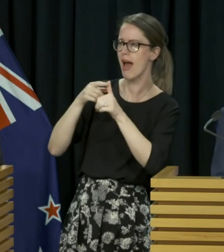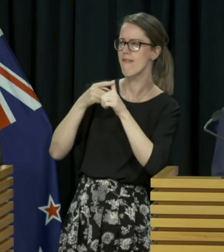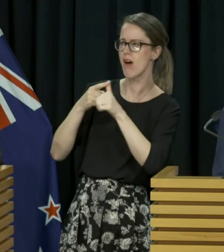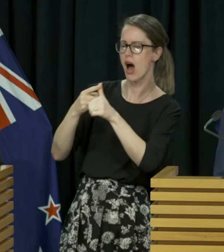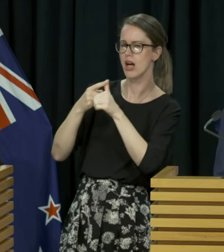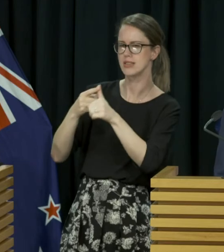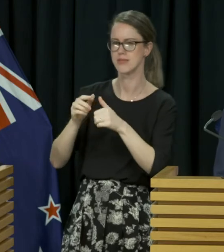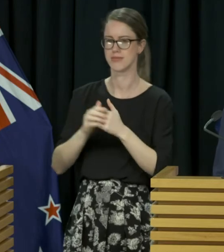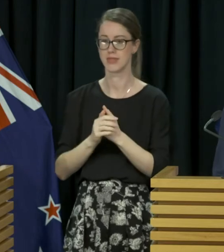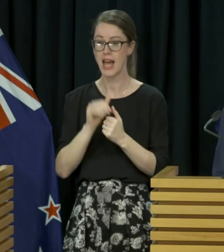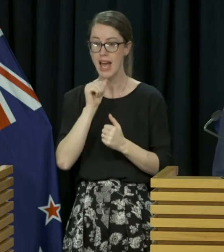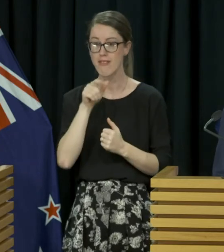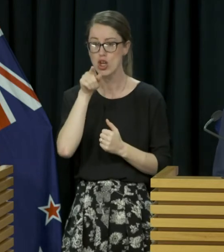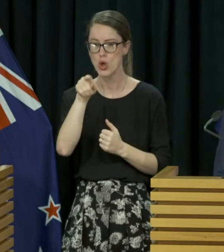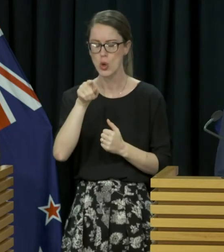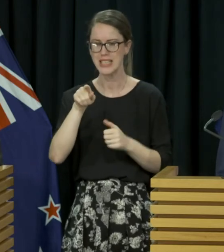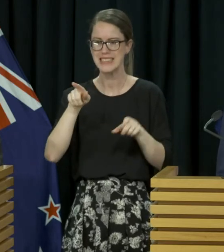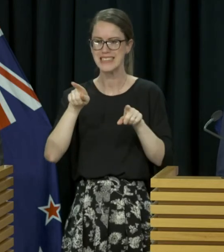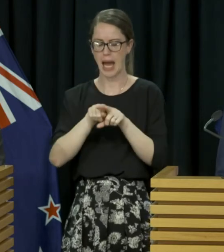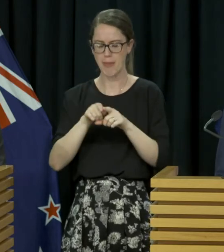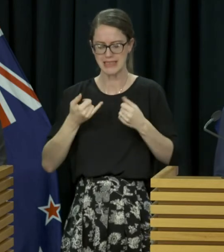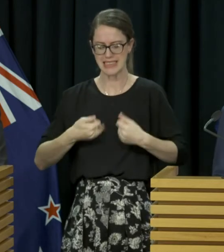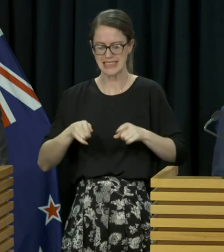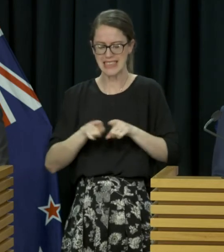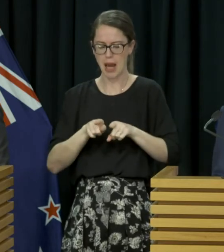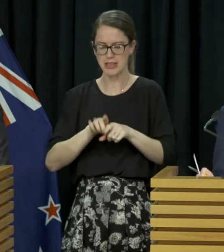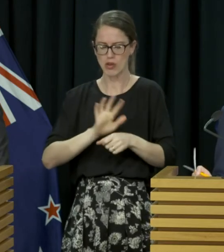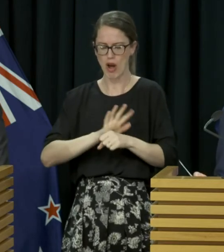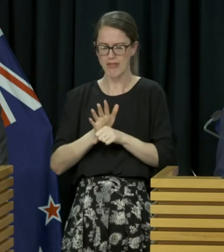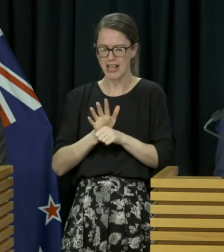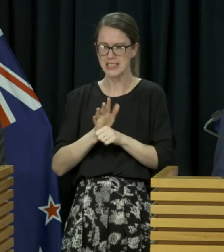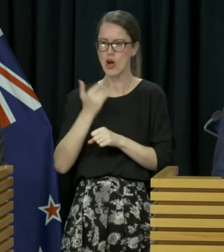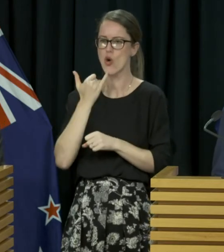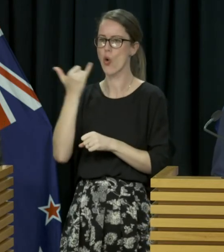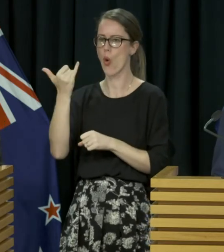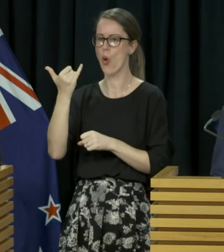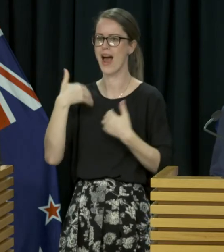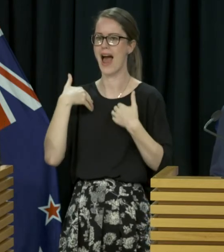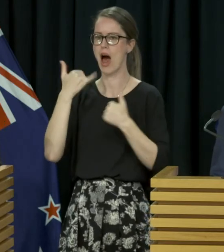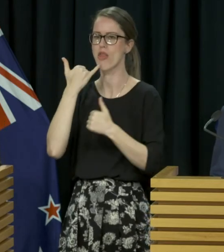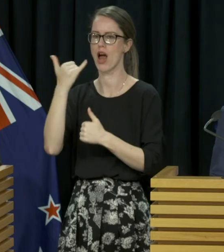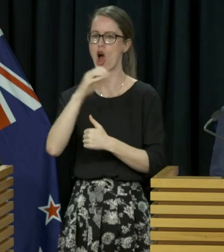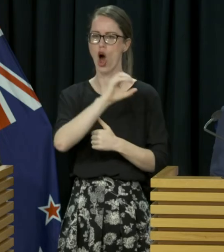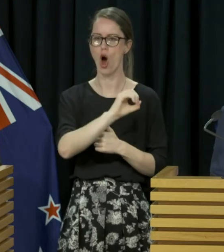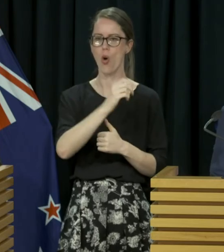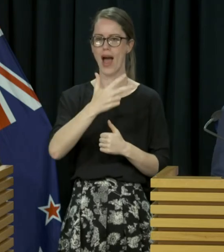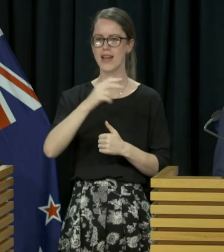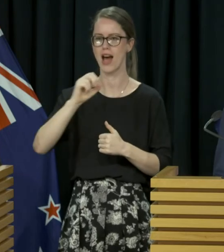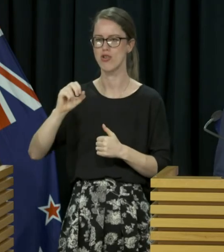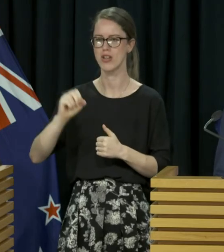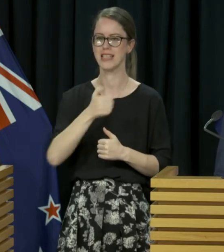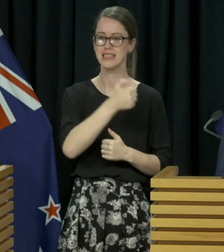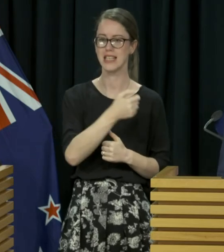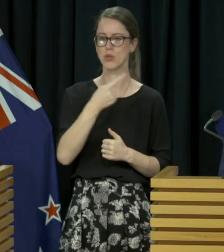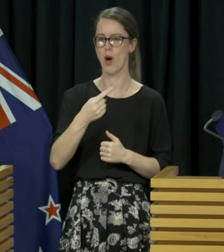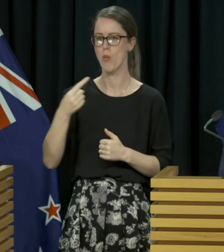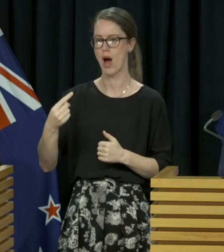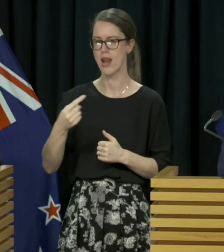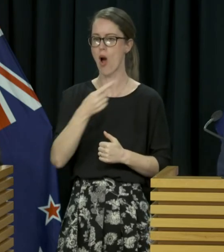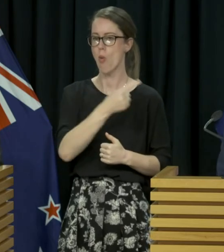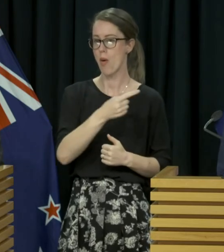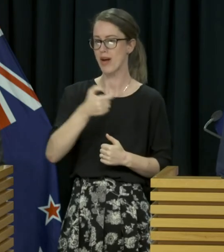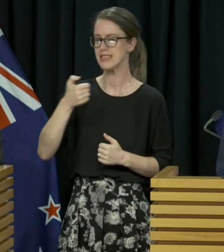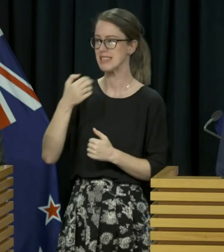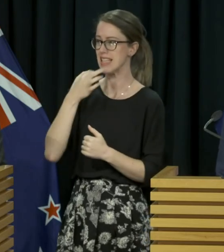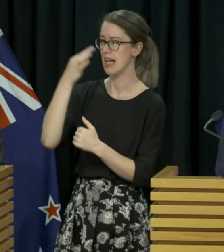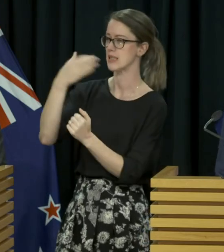If you have COVID-19 symptoms, please call Healthline on 0800 611 116 and arrange